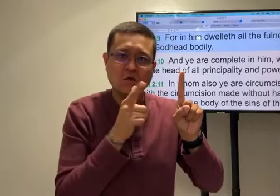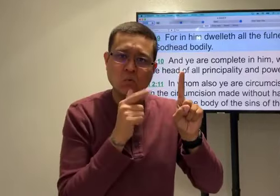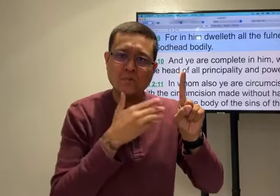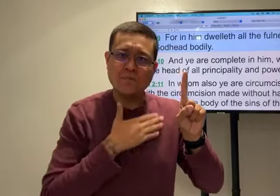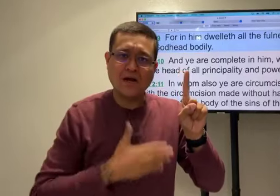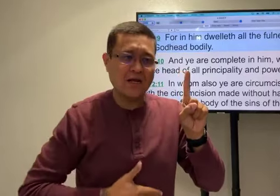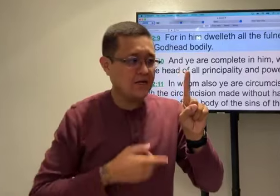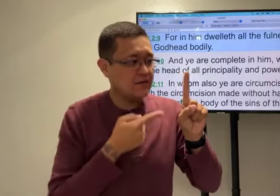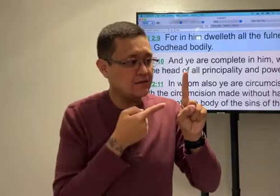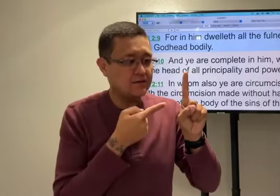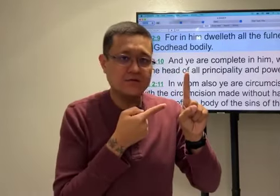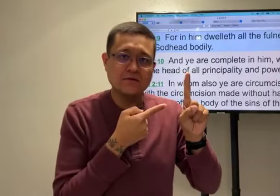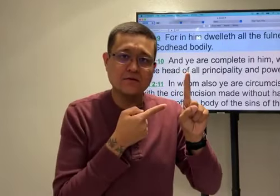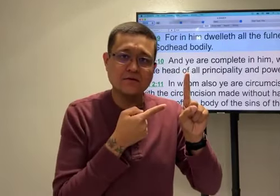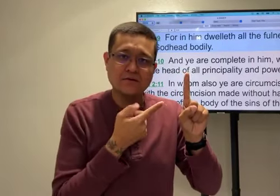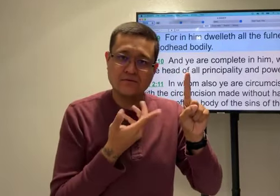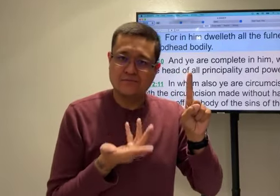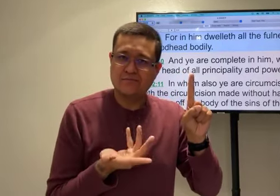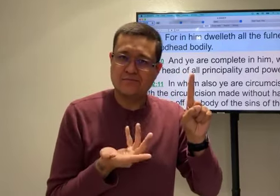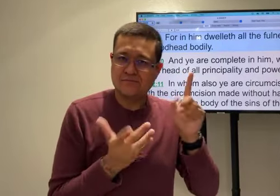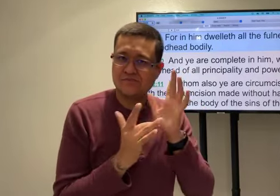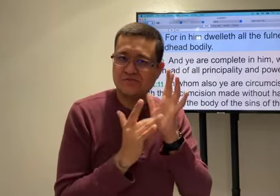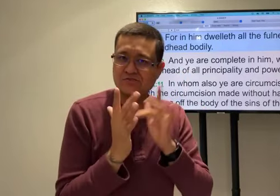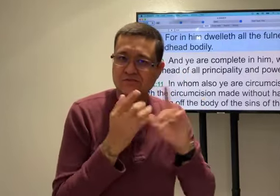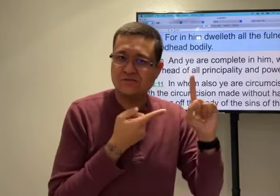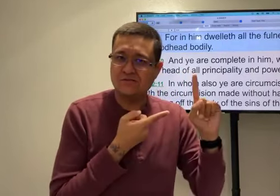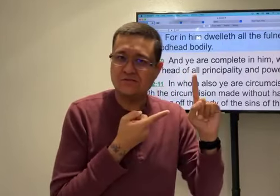the body. Not bodies. But body.